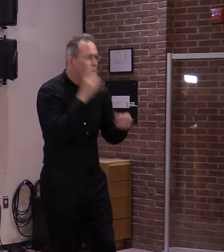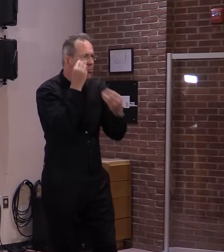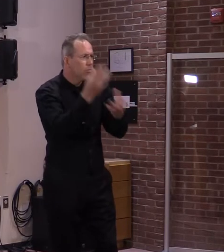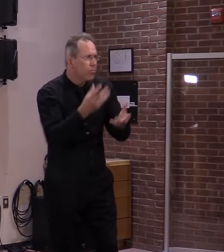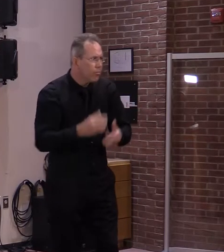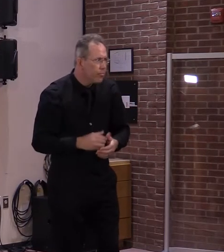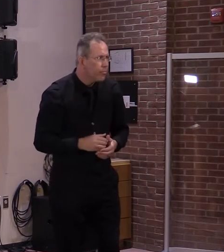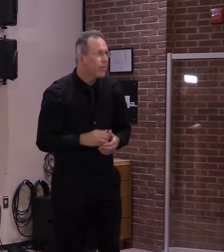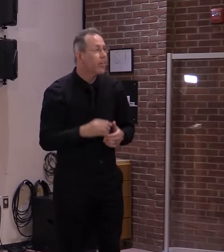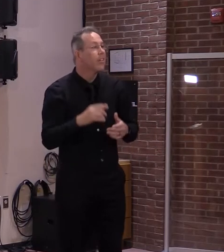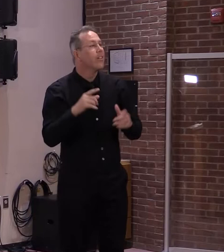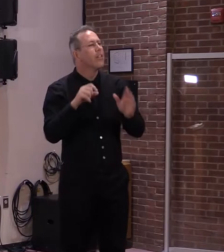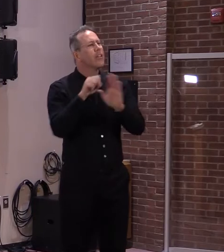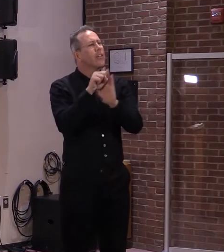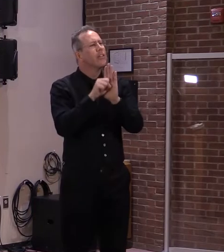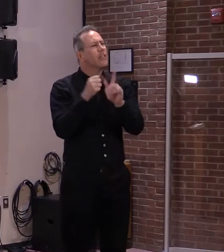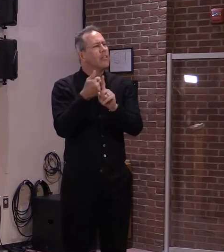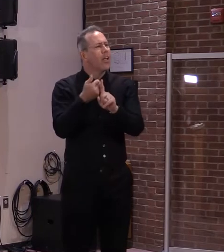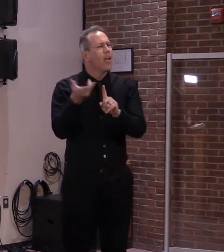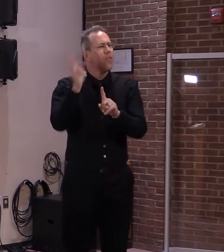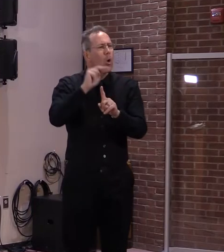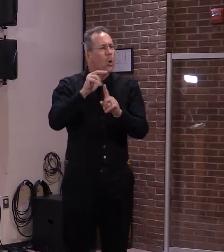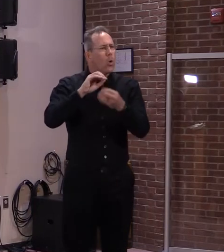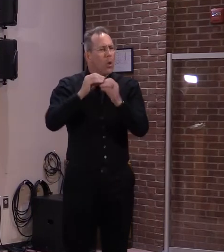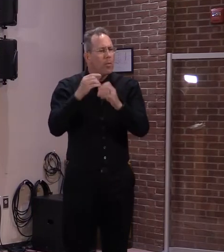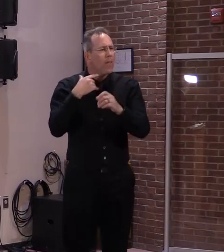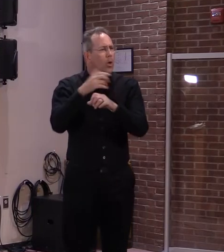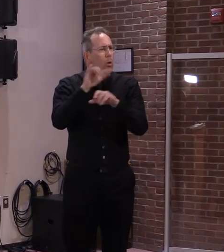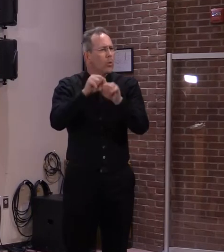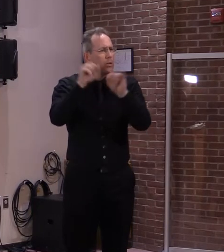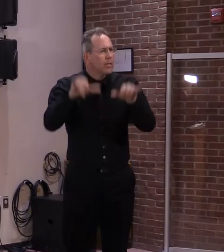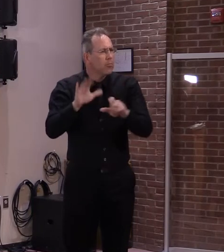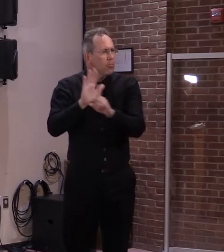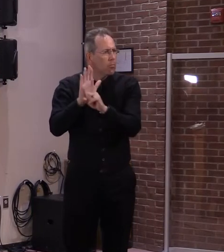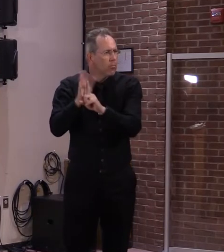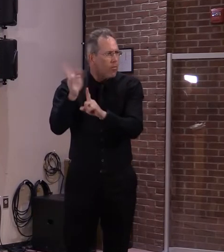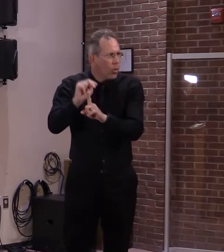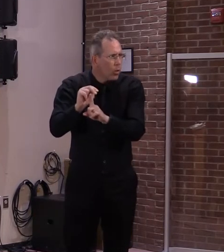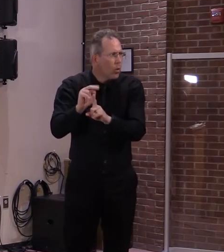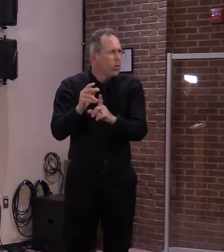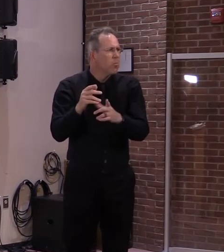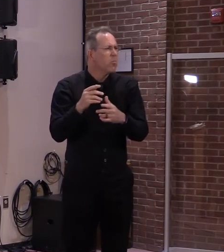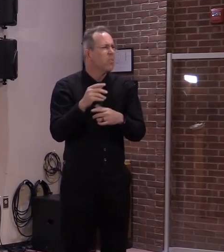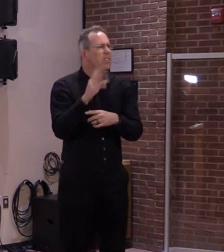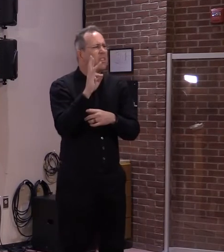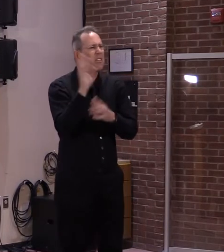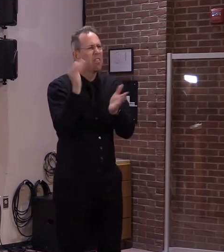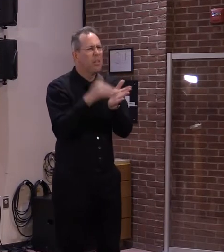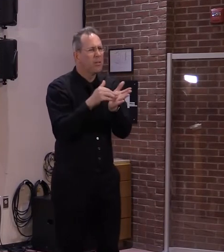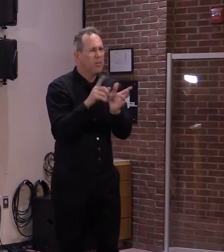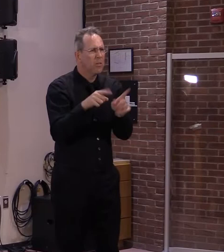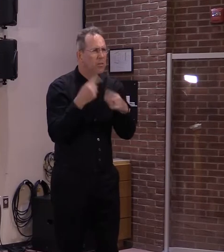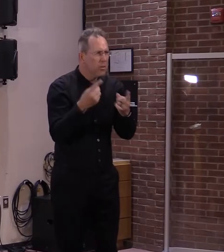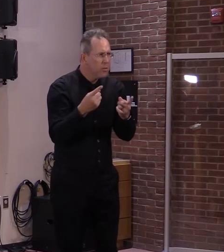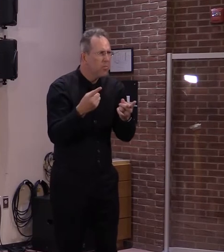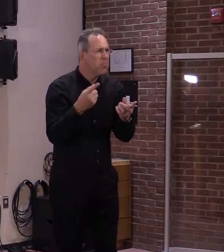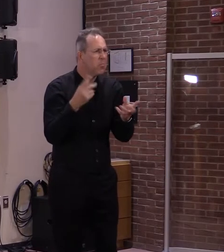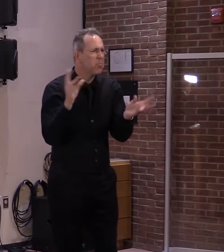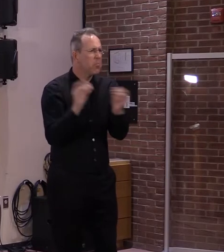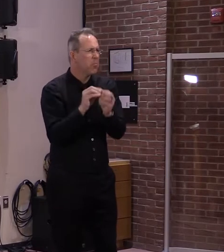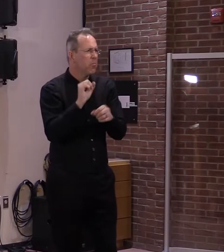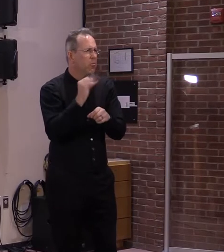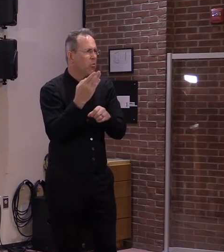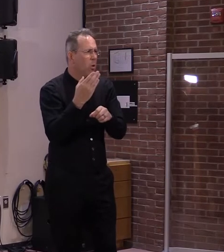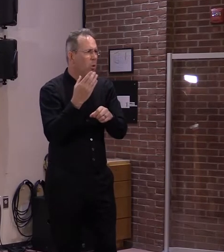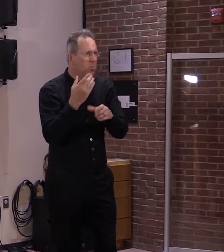system, and they're typically around 6000 jobs posted on the state's job board system. We